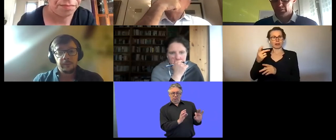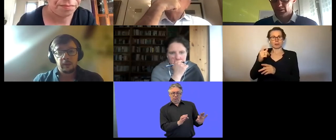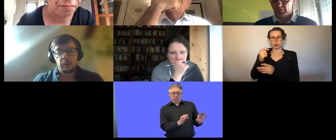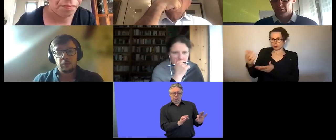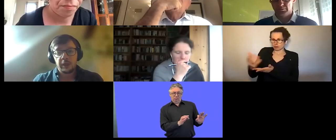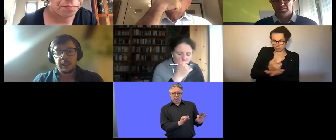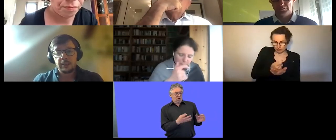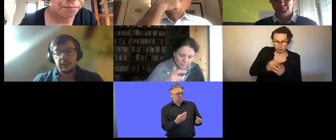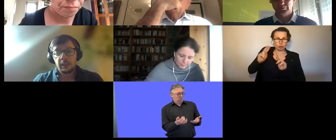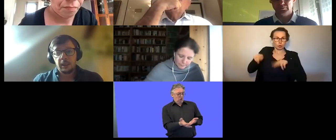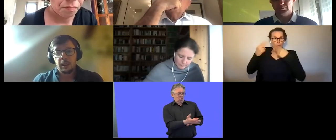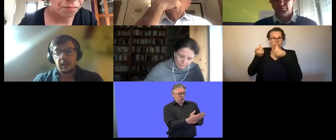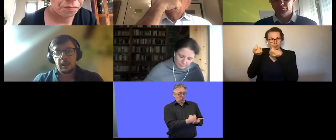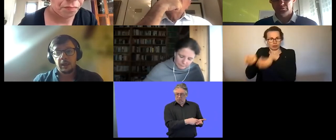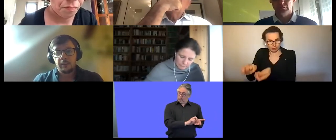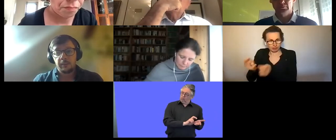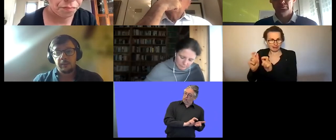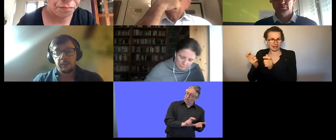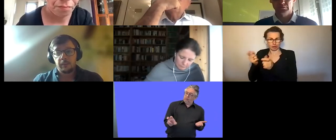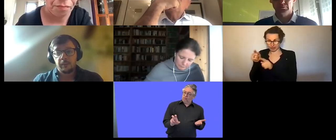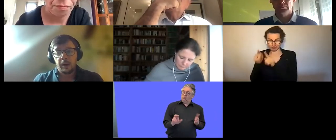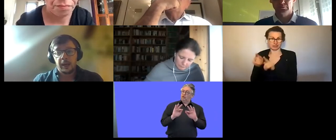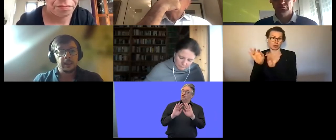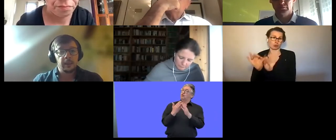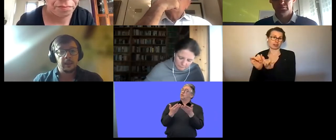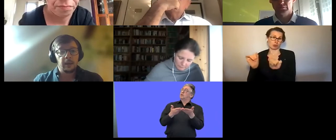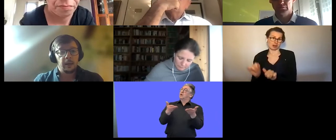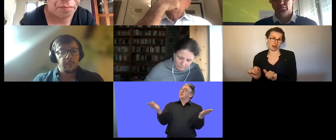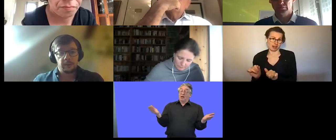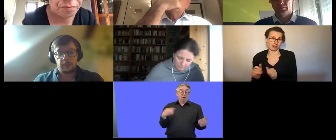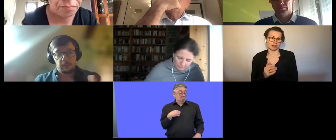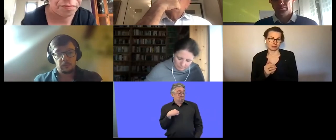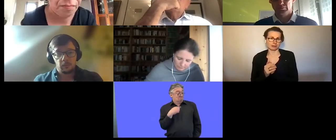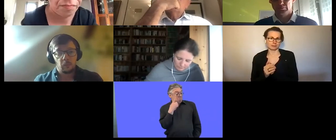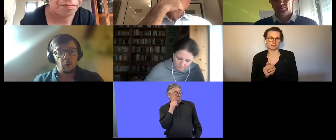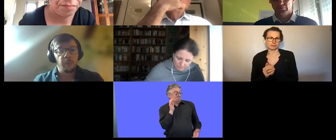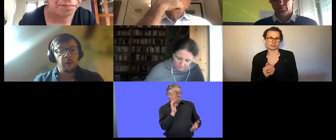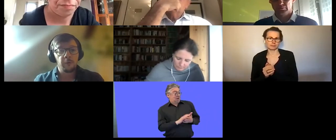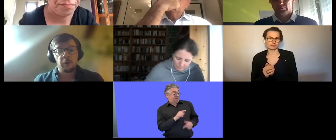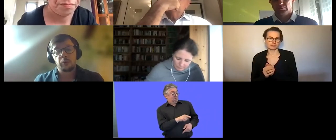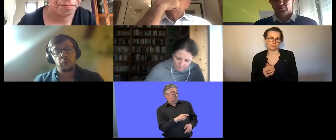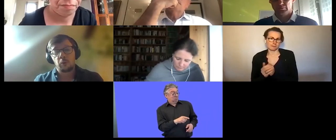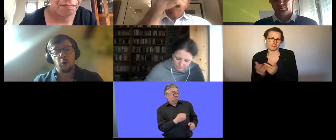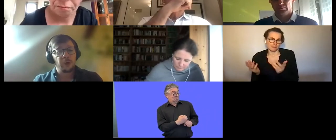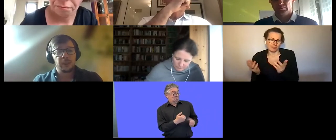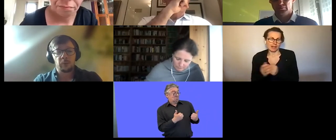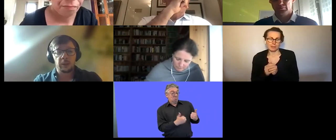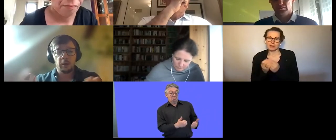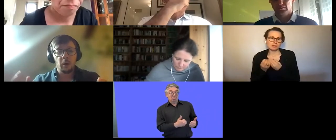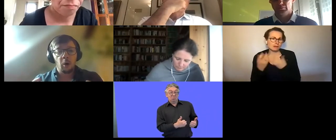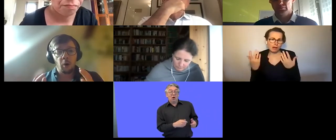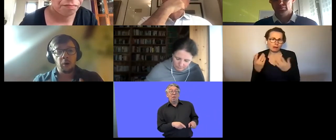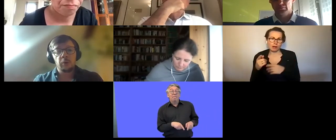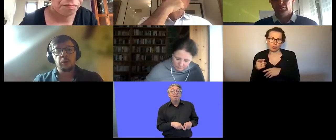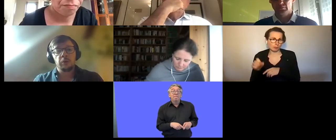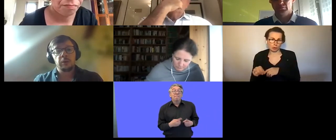into society um and yeah but open of course to cooperate and to hear